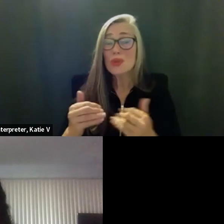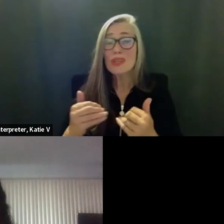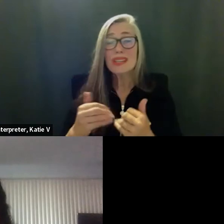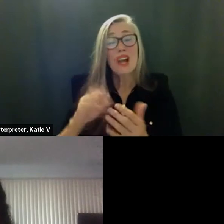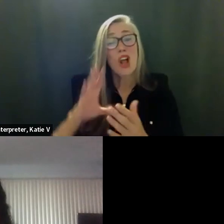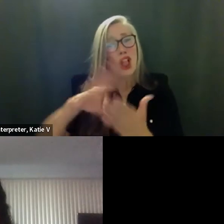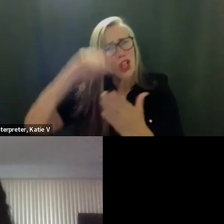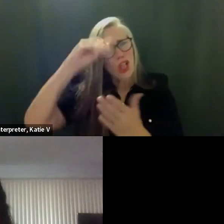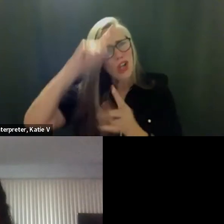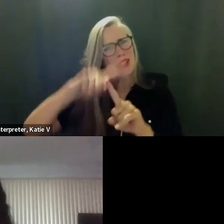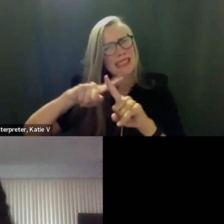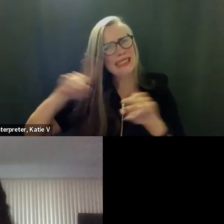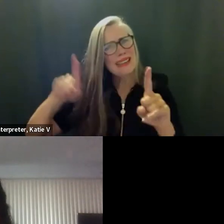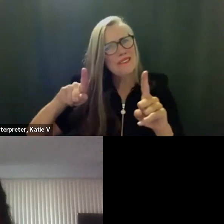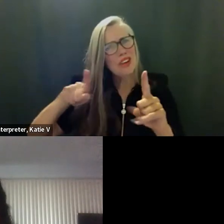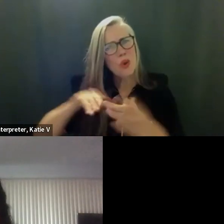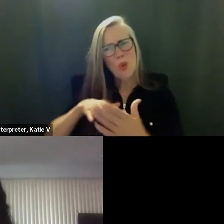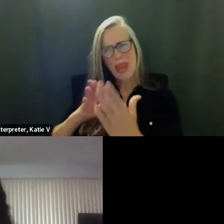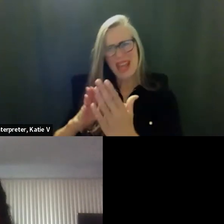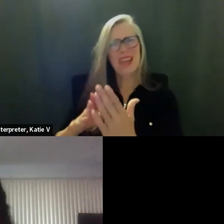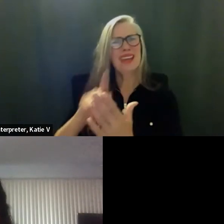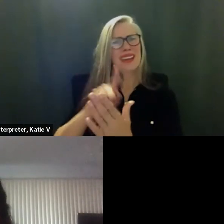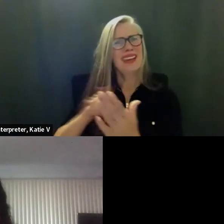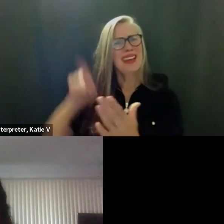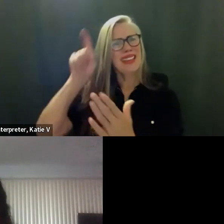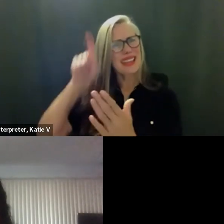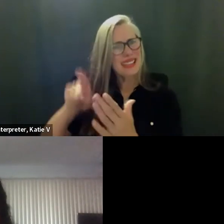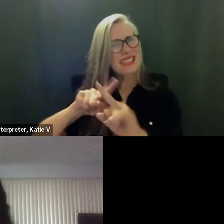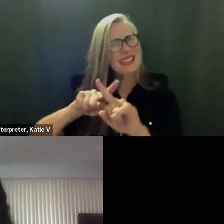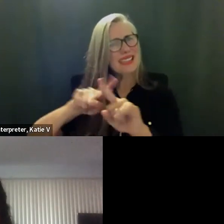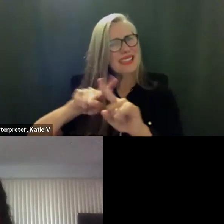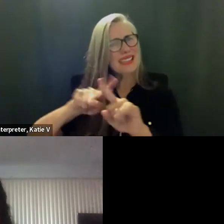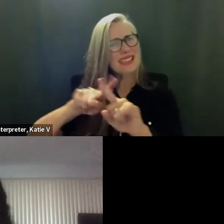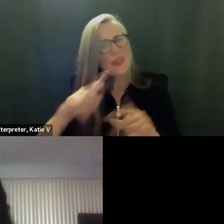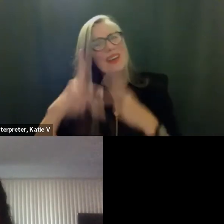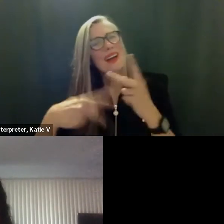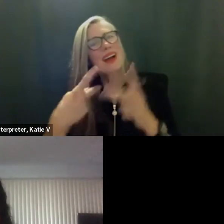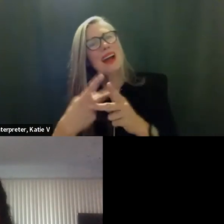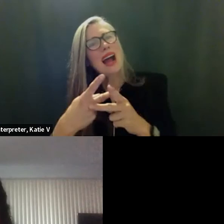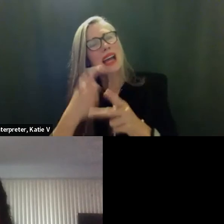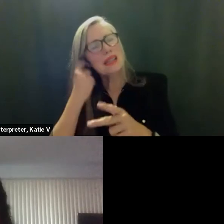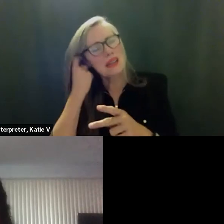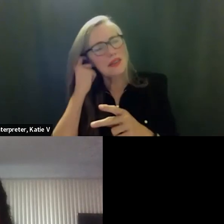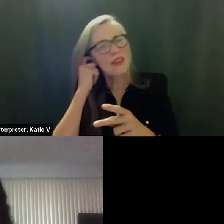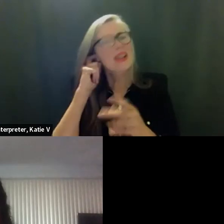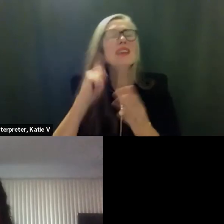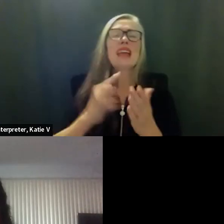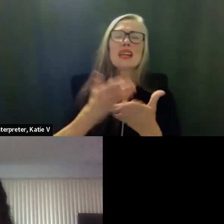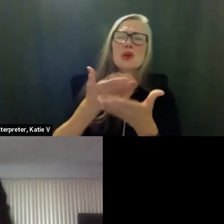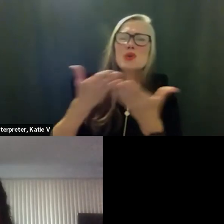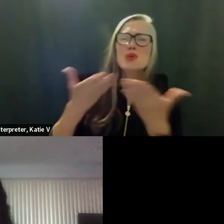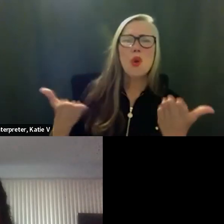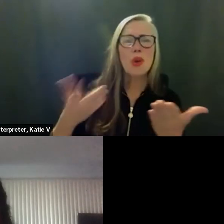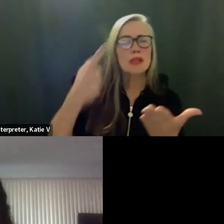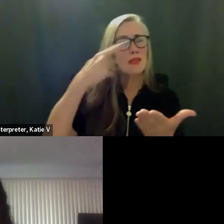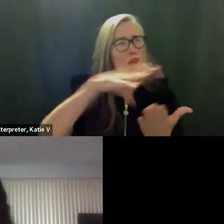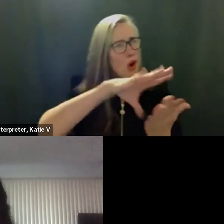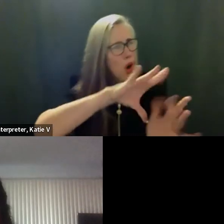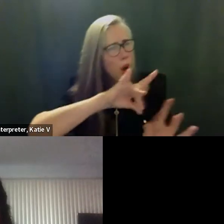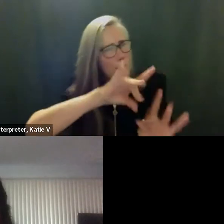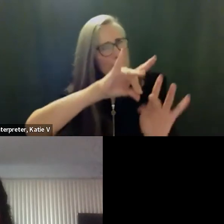they need a different set of tools to learn language and i know this because i've lived it myself and i'm also very aware